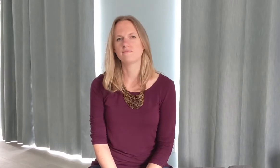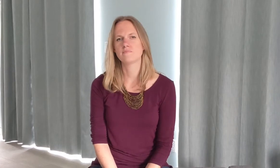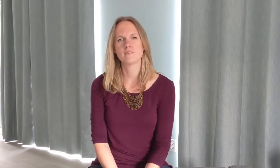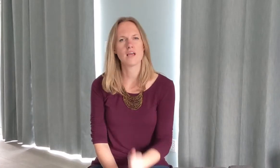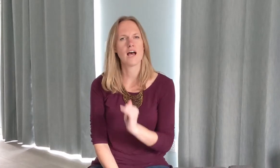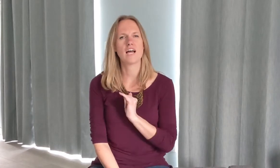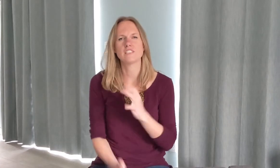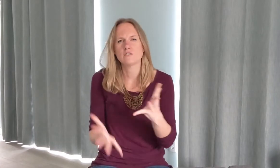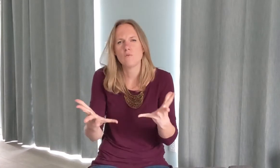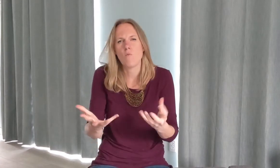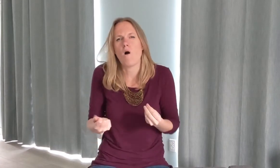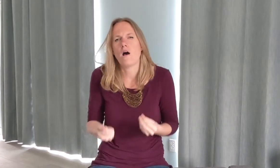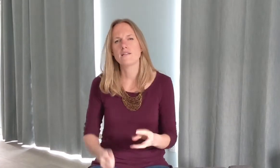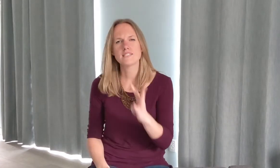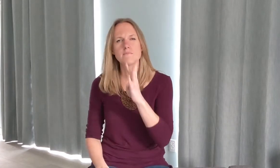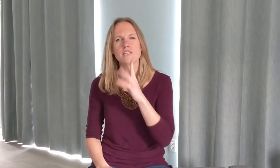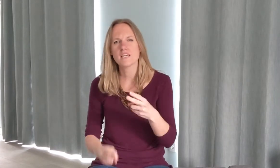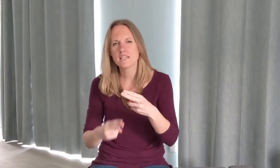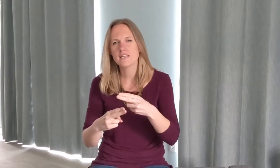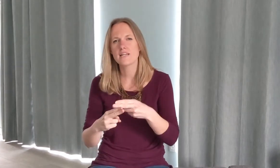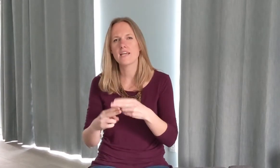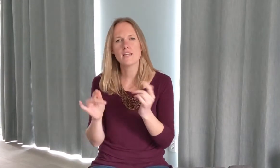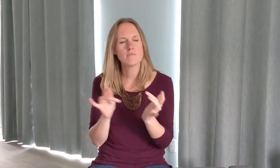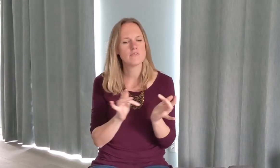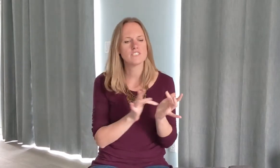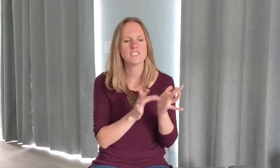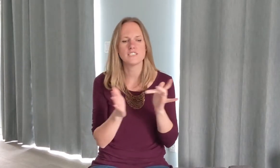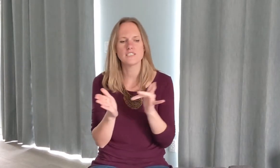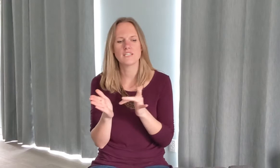I just want to speak the name of Jesus